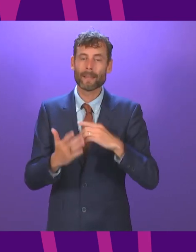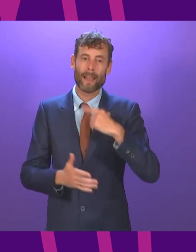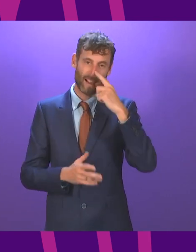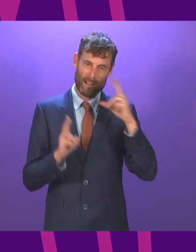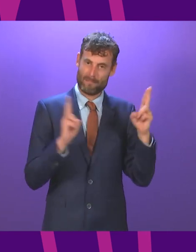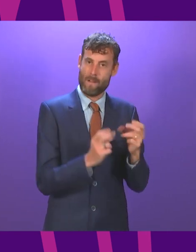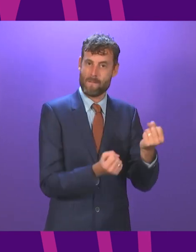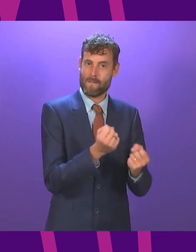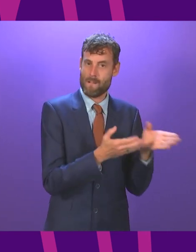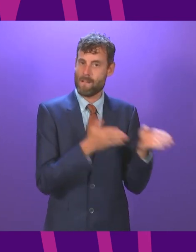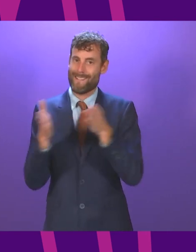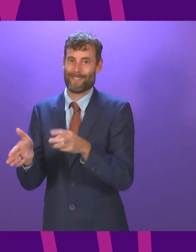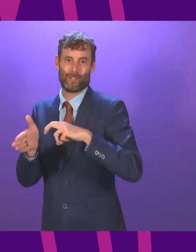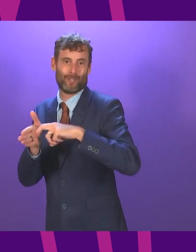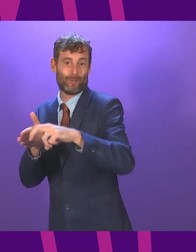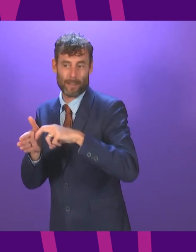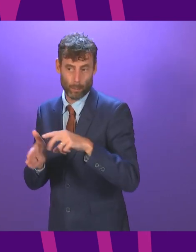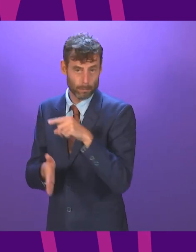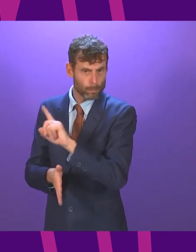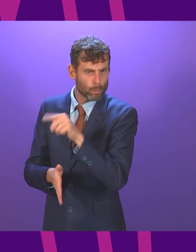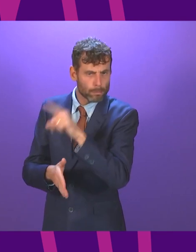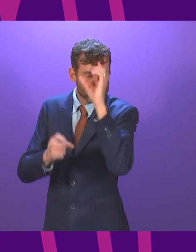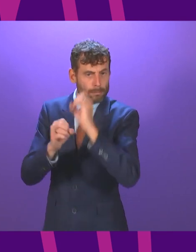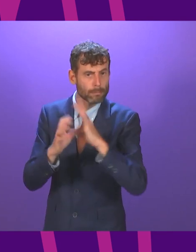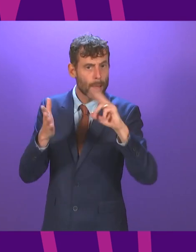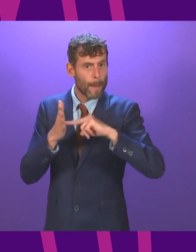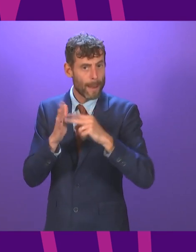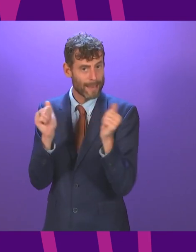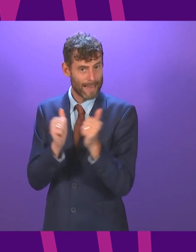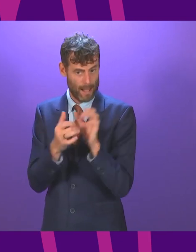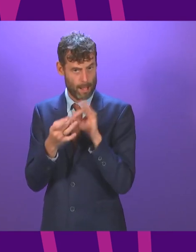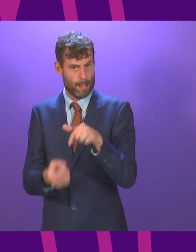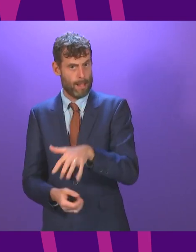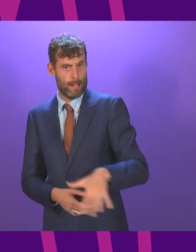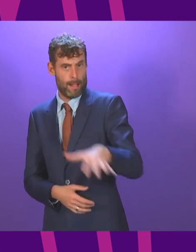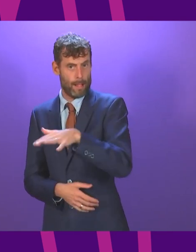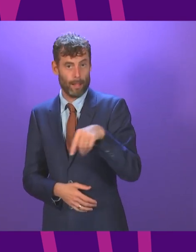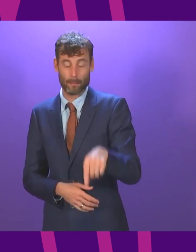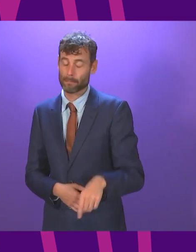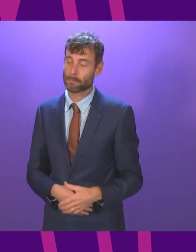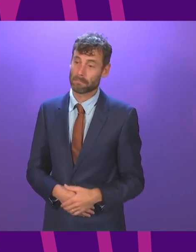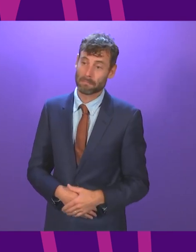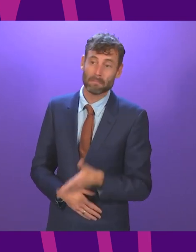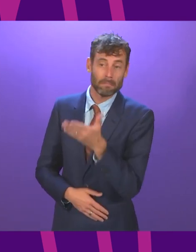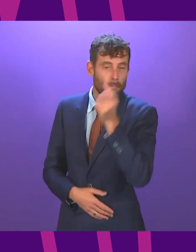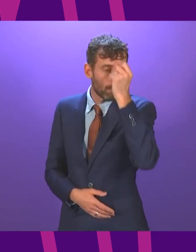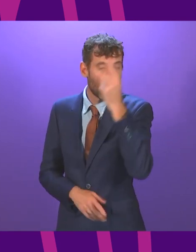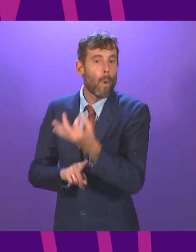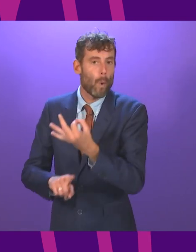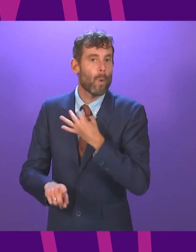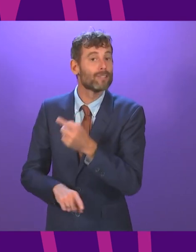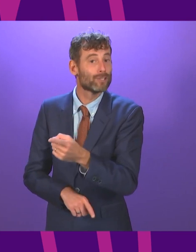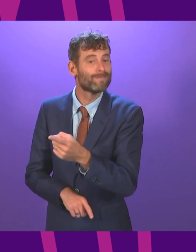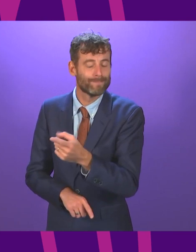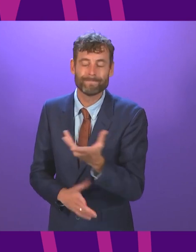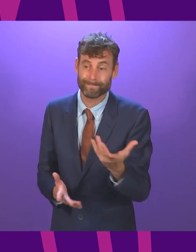highland lines as a result of this deal first minister well yeah I think that is a fair question and I think the answer to that has to be yes